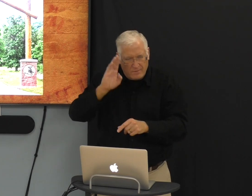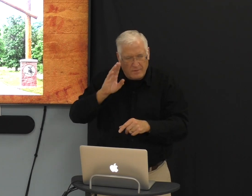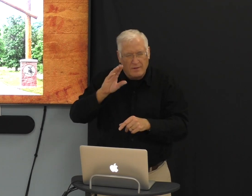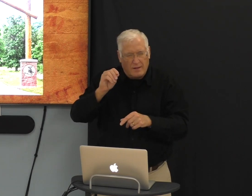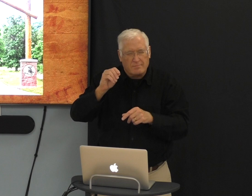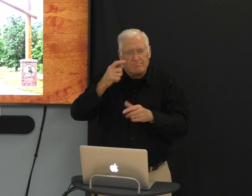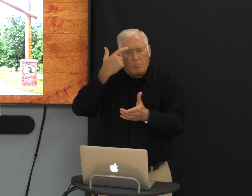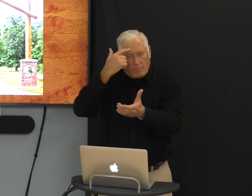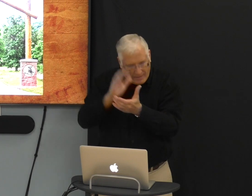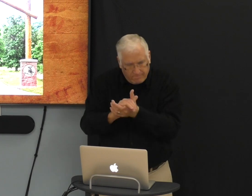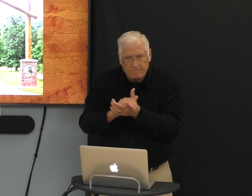to read Scripture.